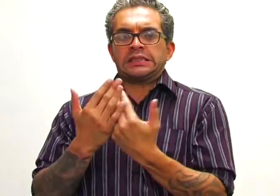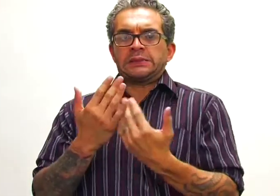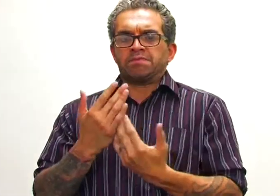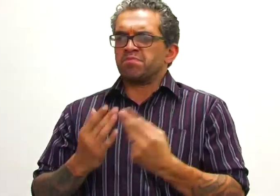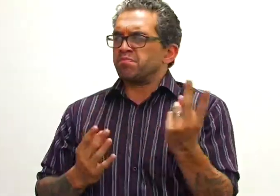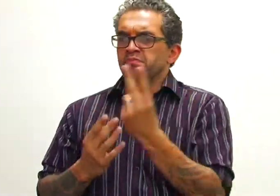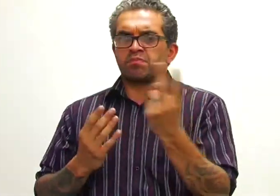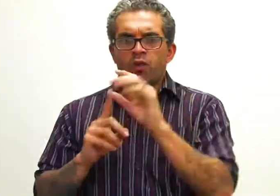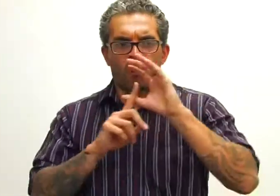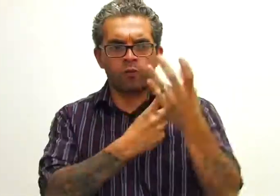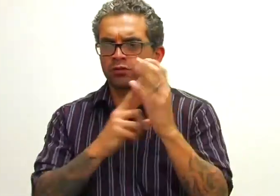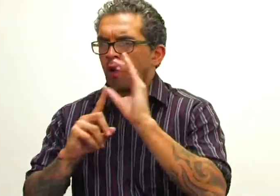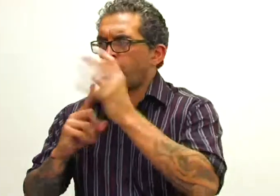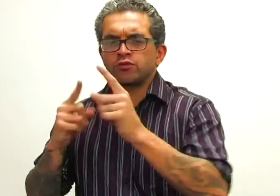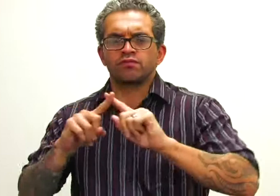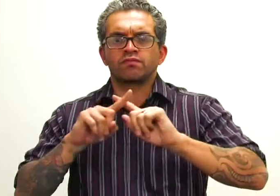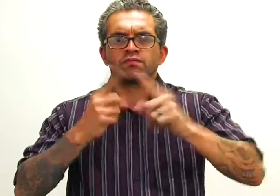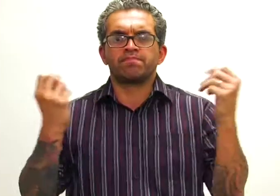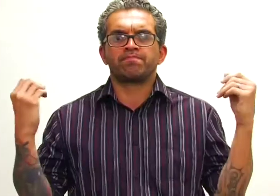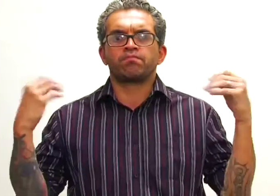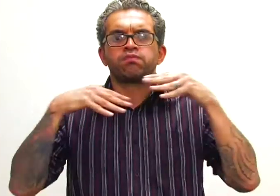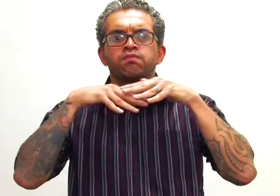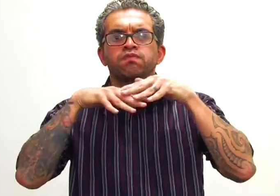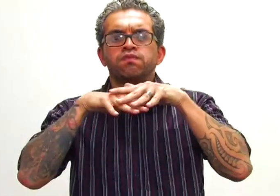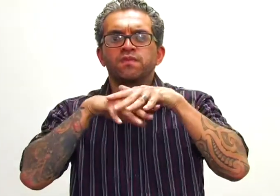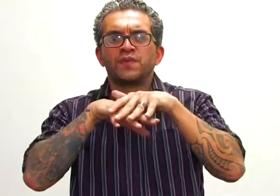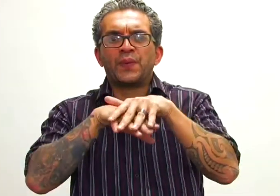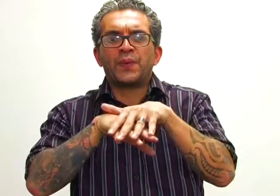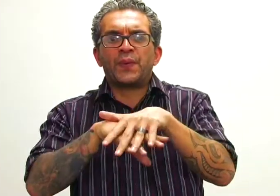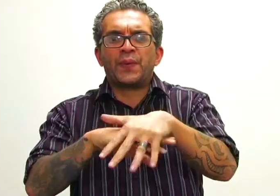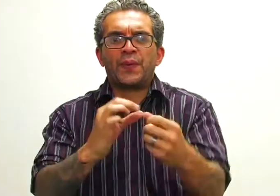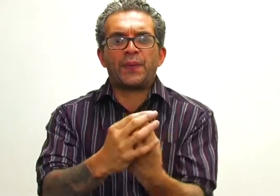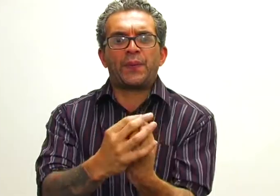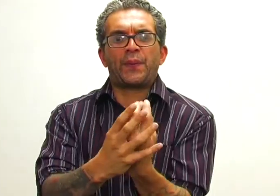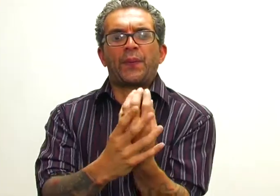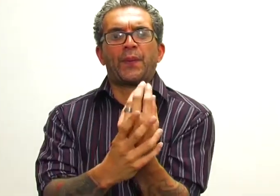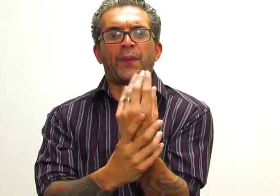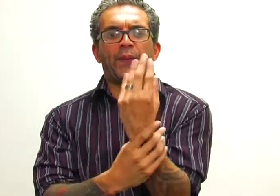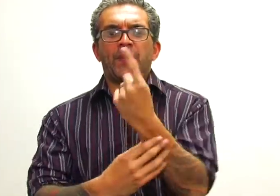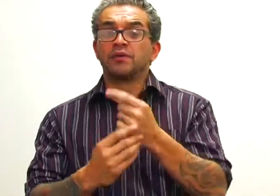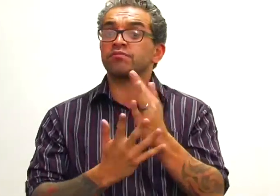story. Both cultures. Different influences mingling together and developing.